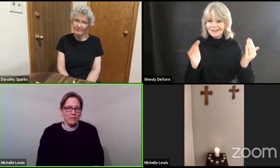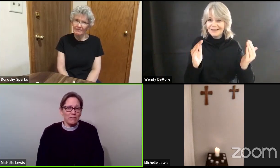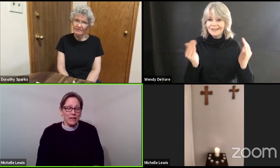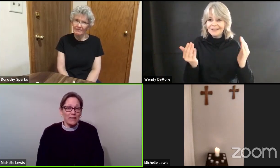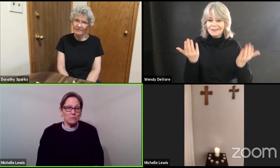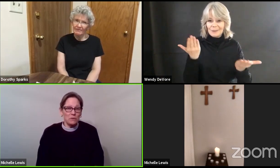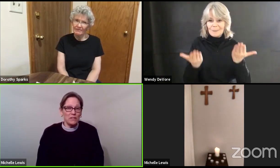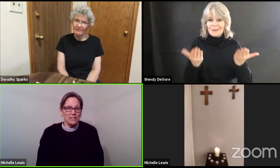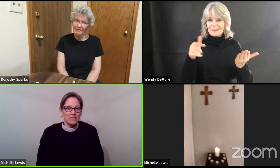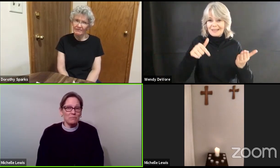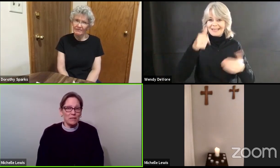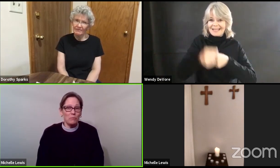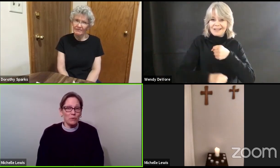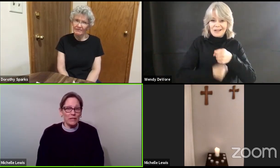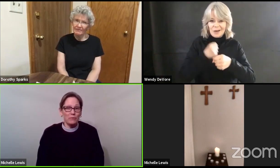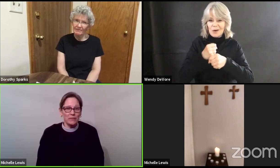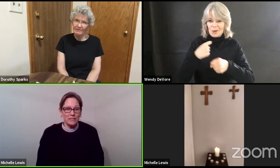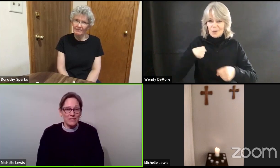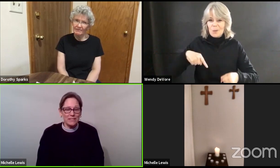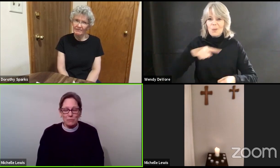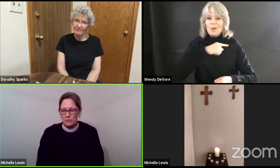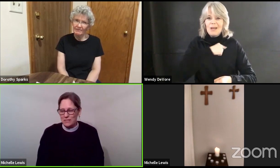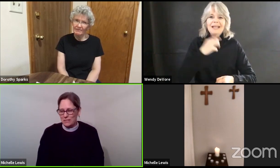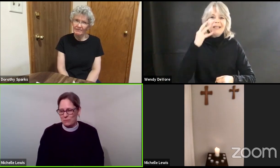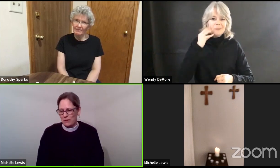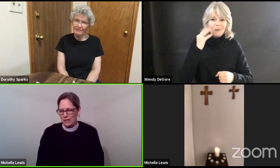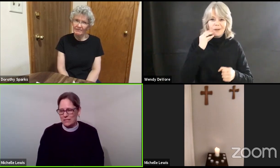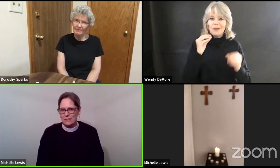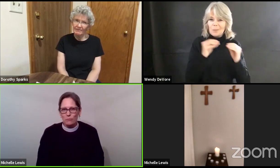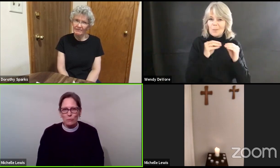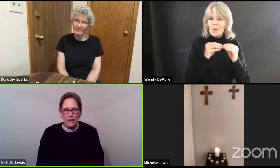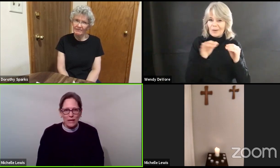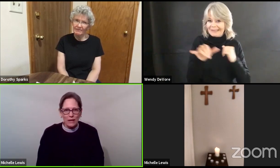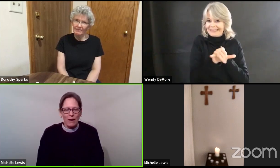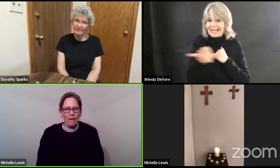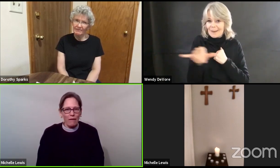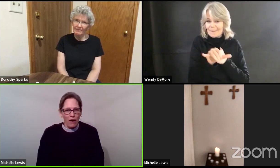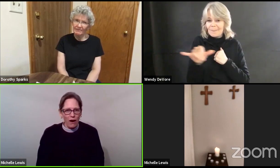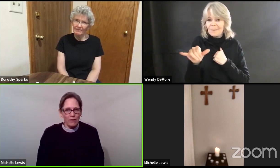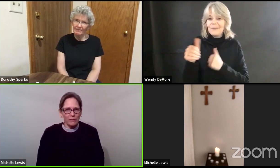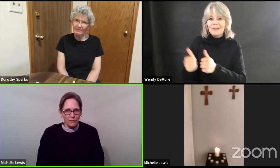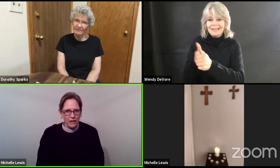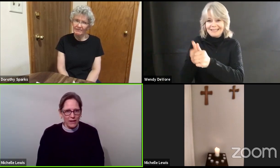experience something more like what the disciples experienced we are afraid